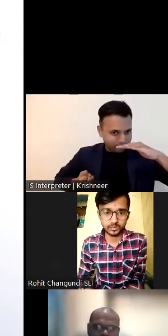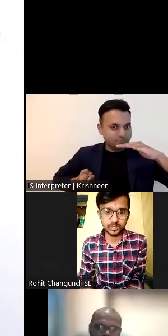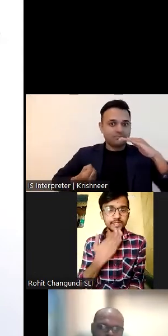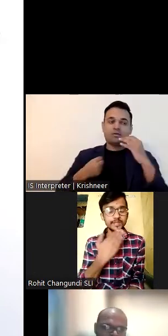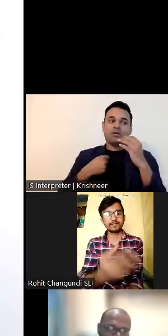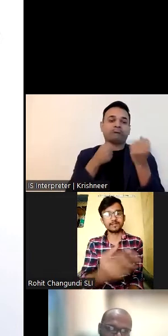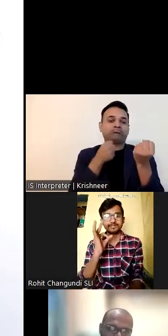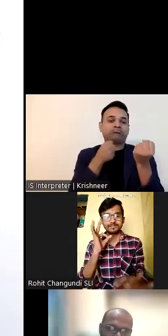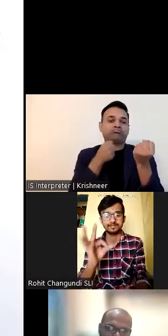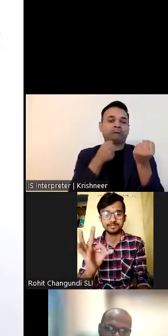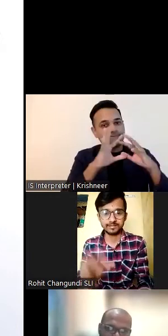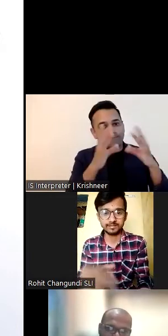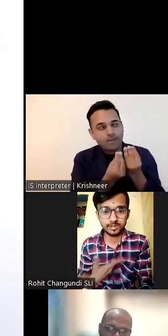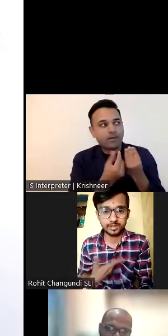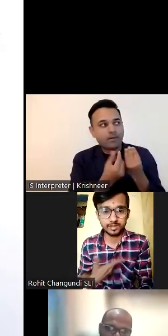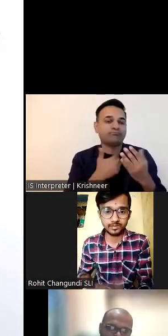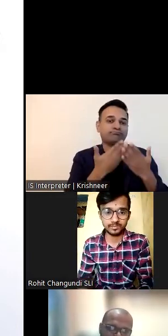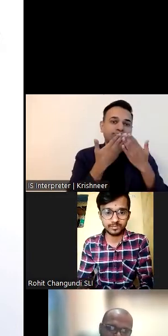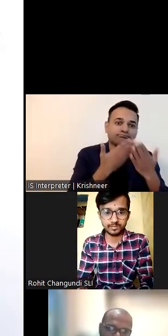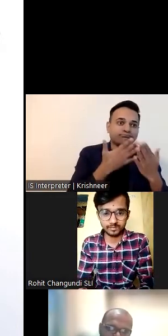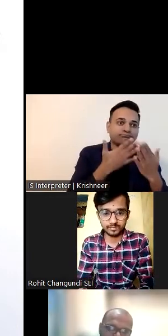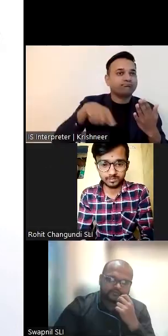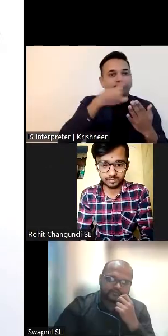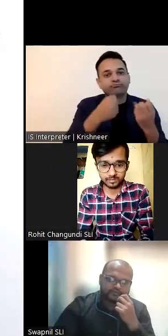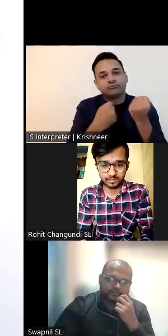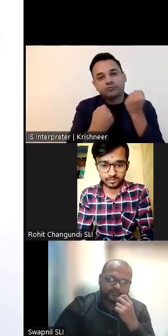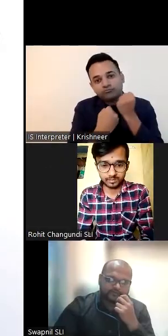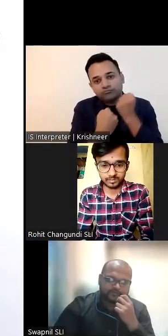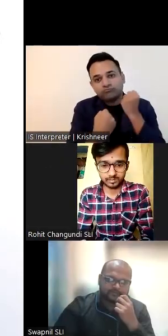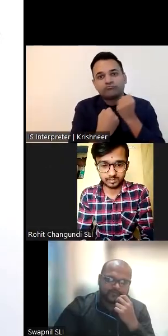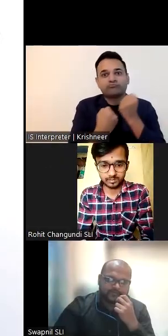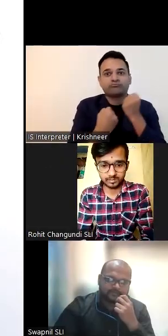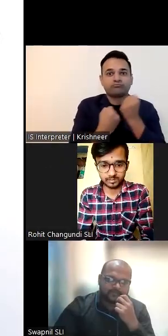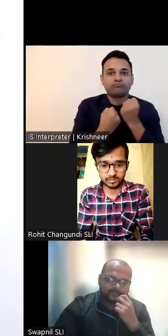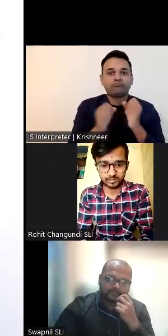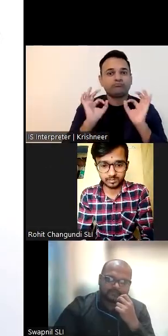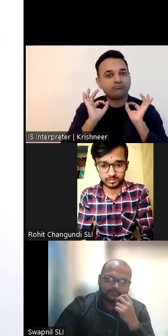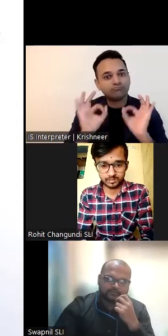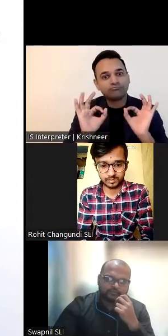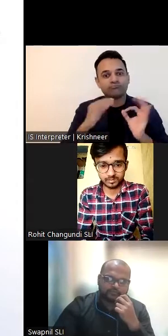So I'd like to hand it over to the founder of Youth for Jobs, Ms. Meera Man.